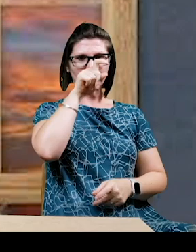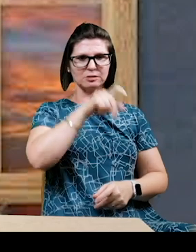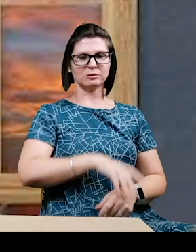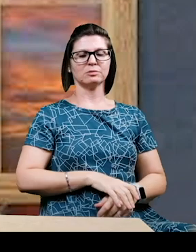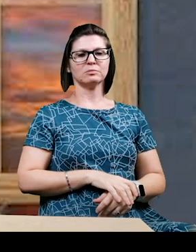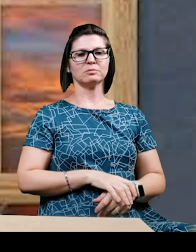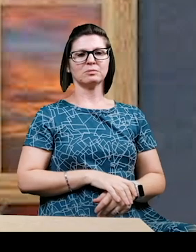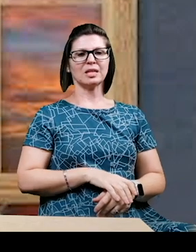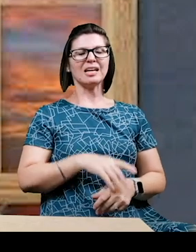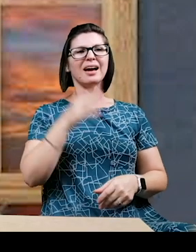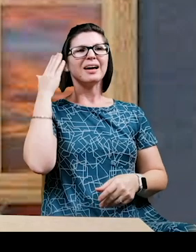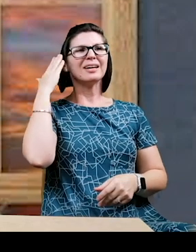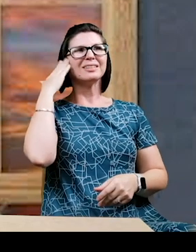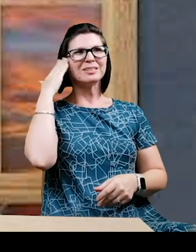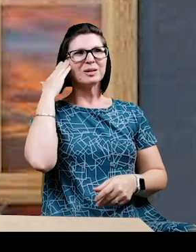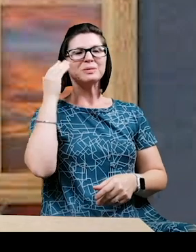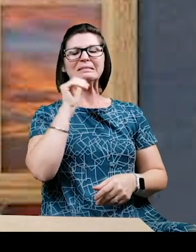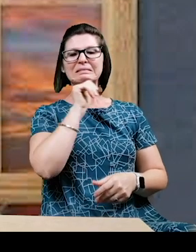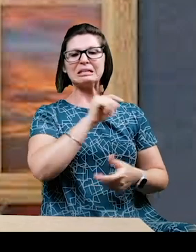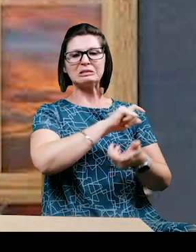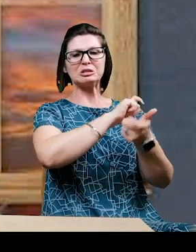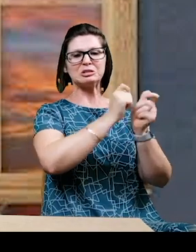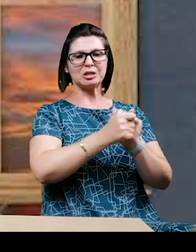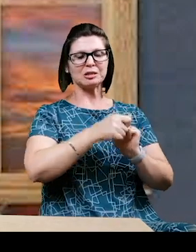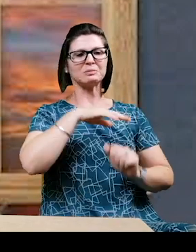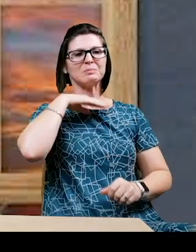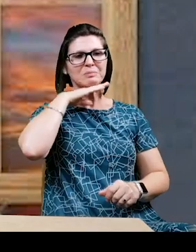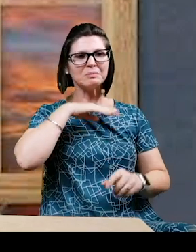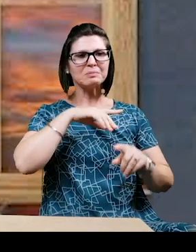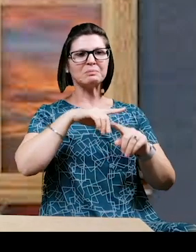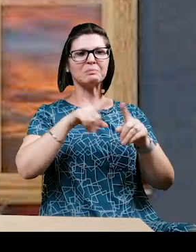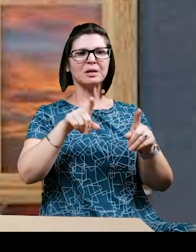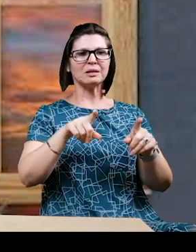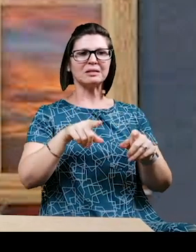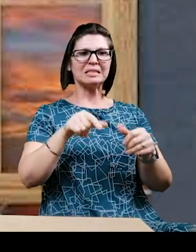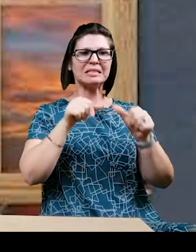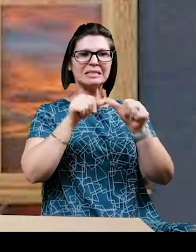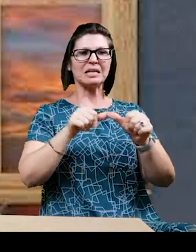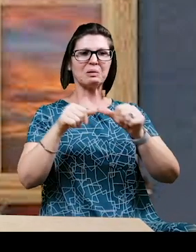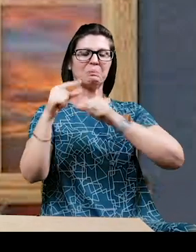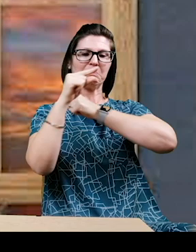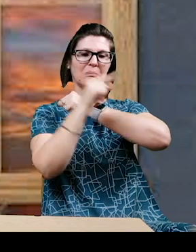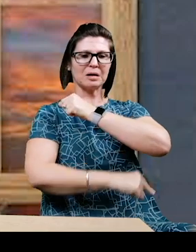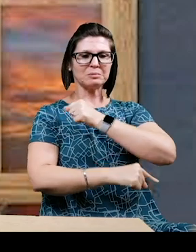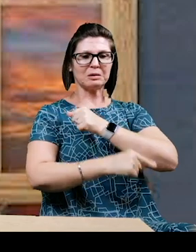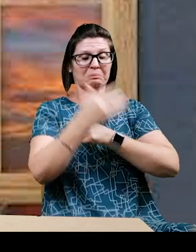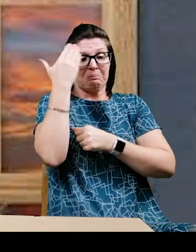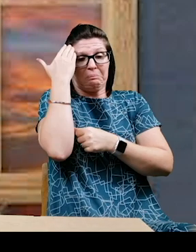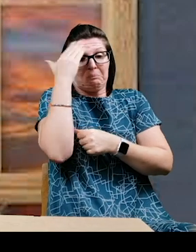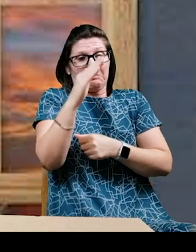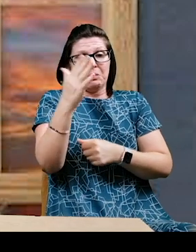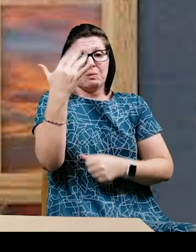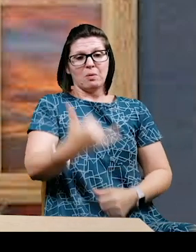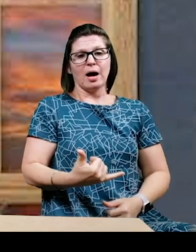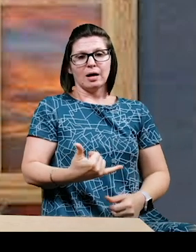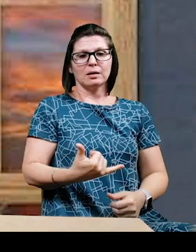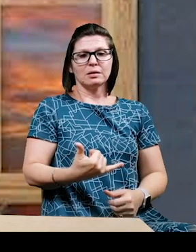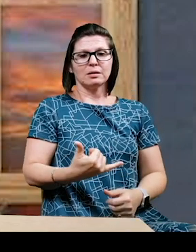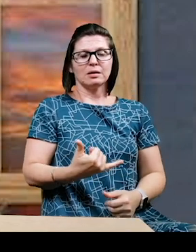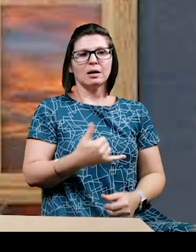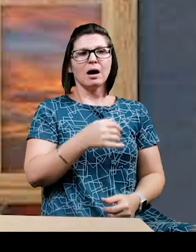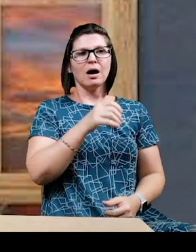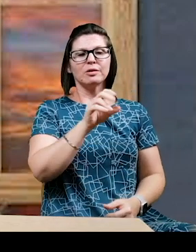warthog. But just the same, she was punishing him. Although for what, he could not say. On the